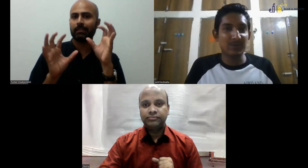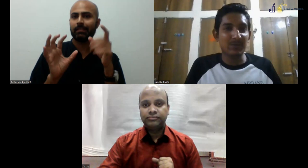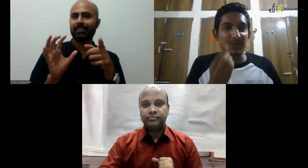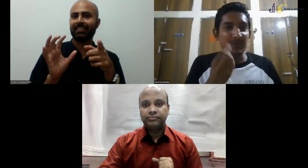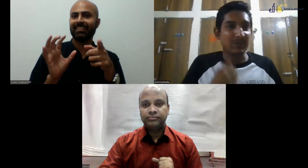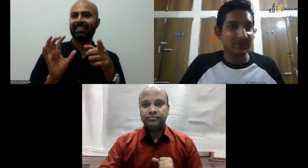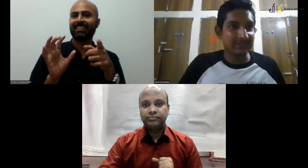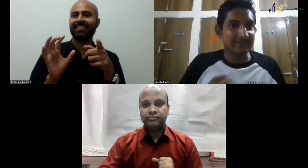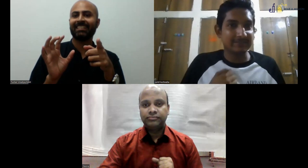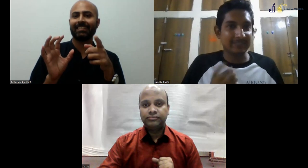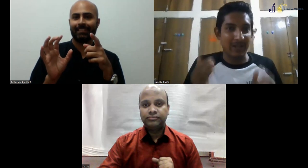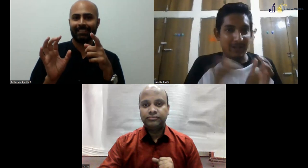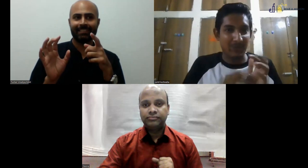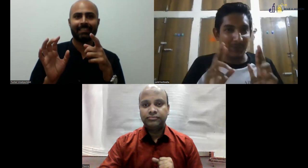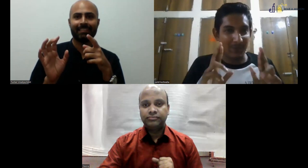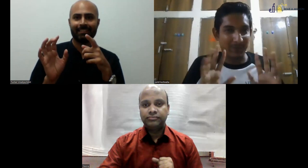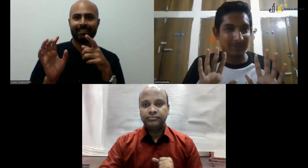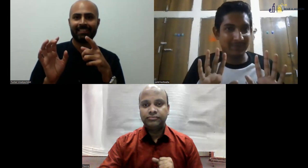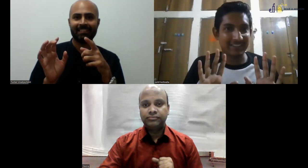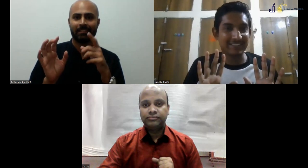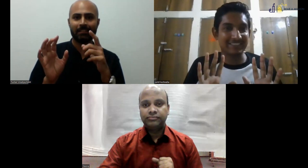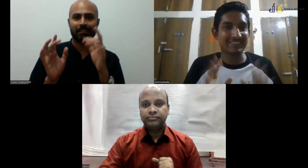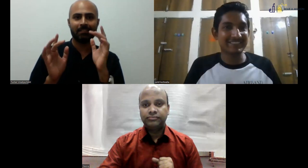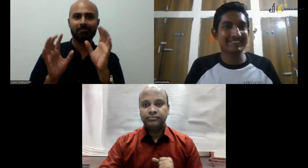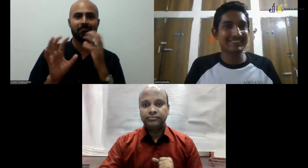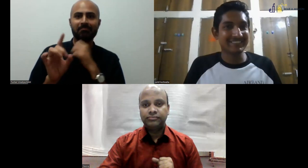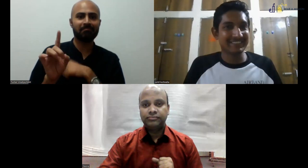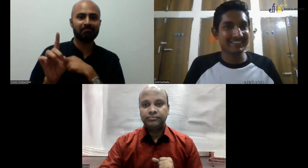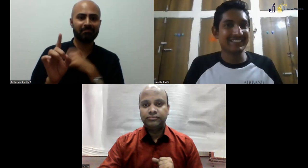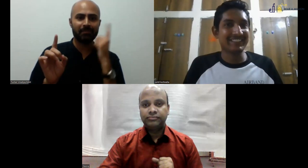So. To inform you, Sumit, Neeraj is not with us. He's facing internet issues.